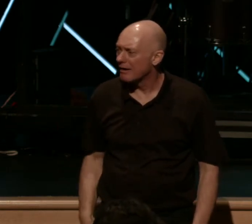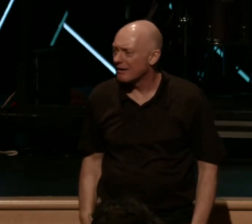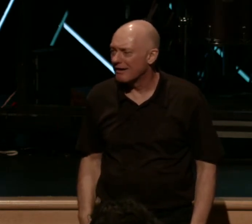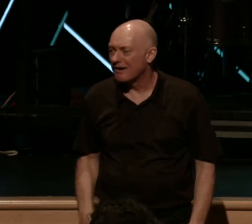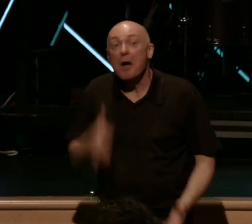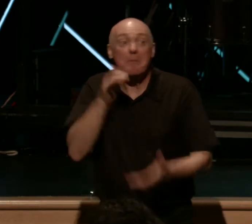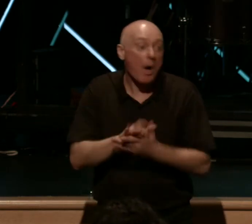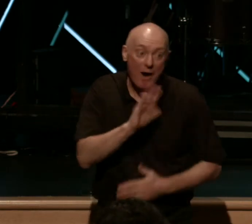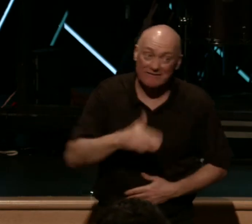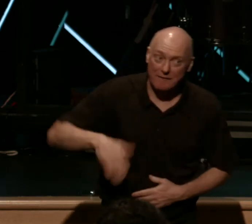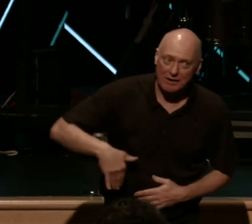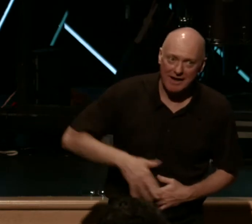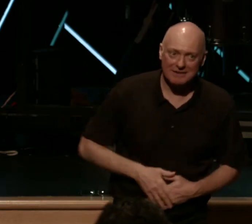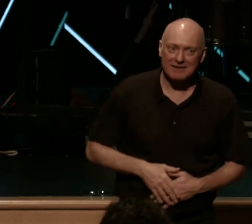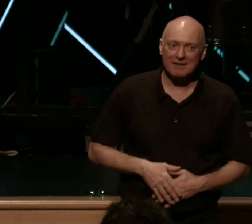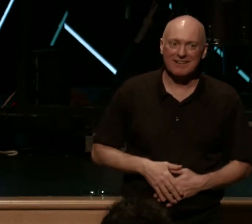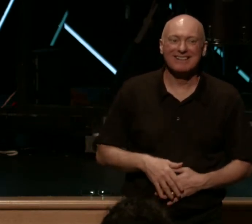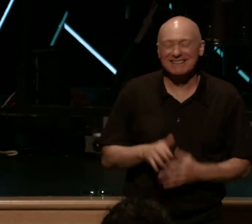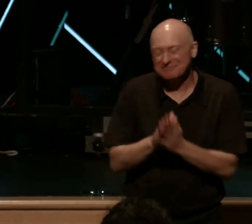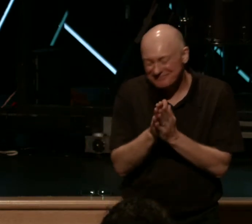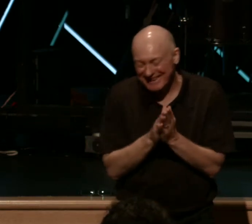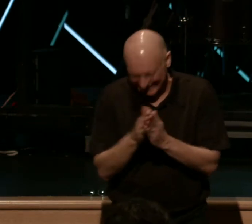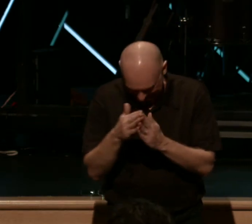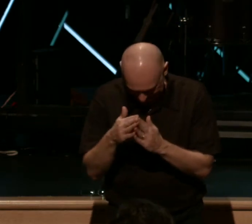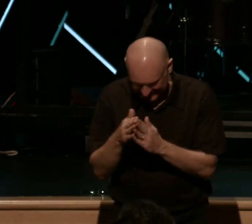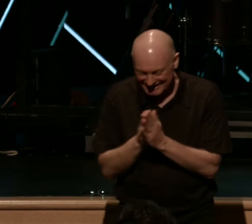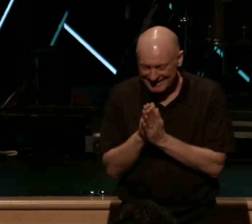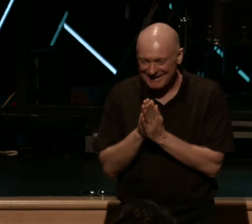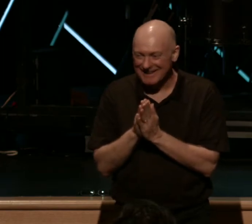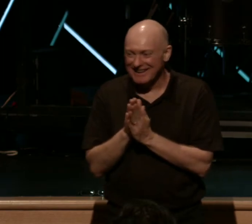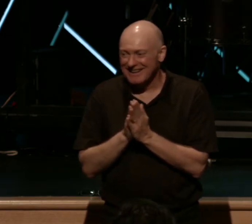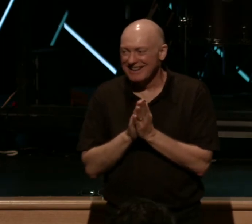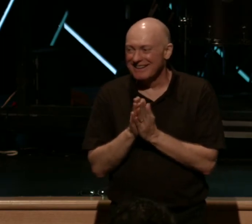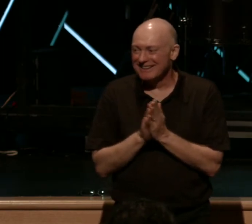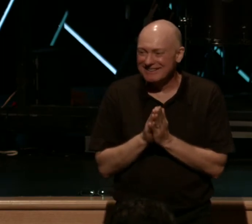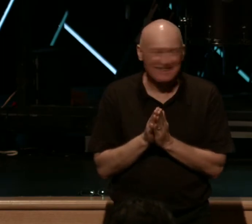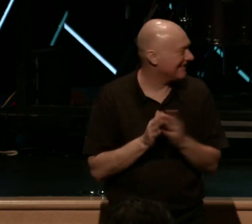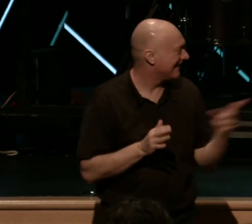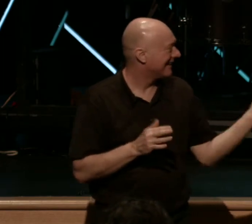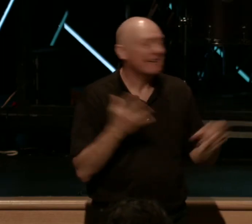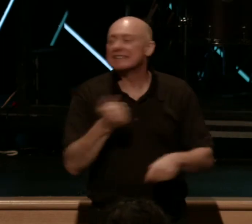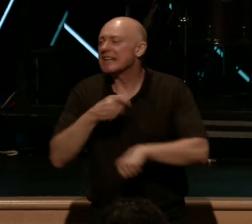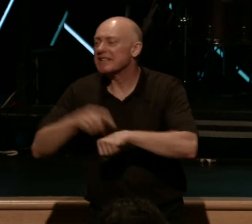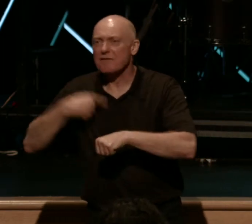thankfully she's like, she actually beats me at times, but it takes a while to fix this hair. But anyway. But anyway.